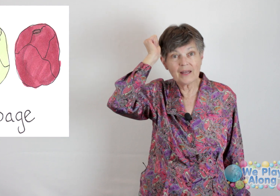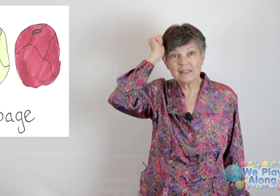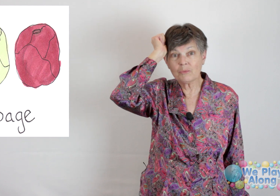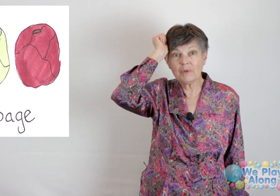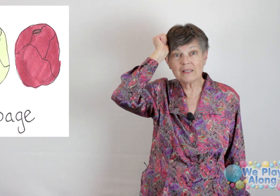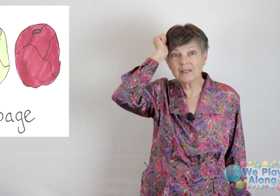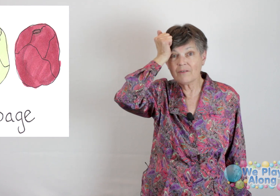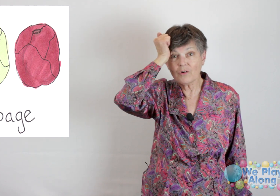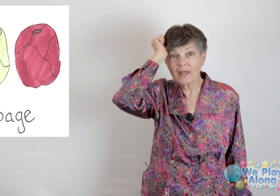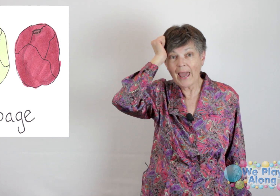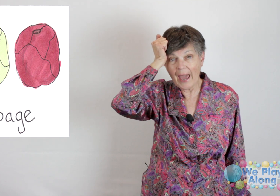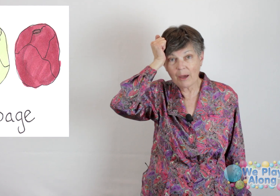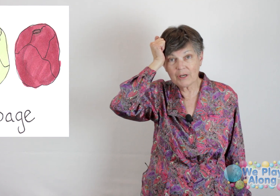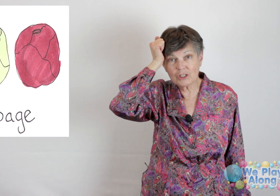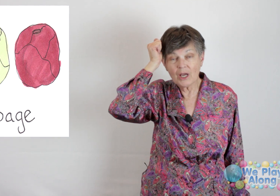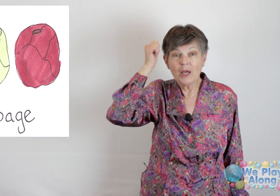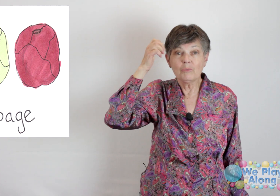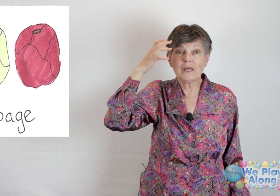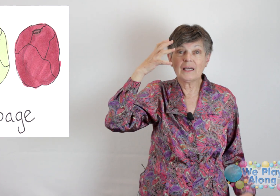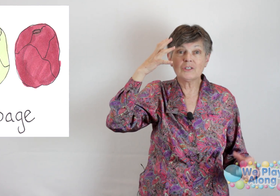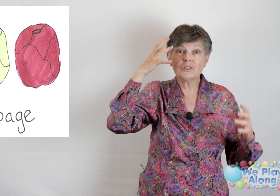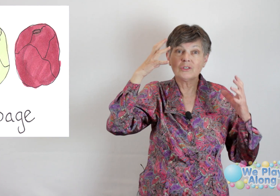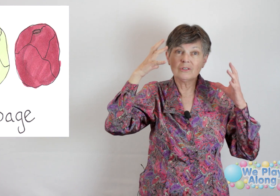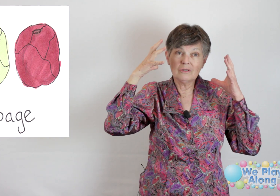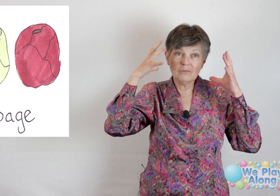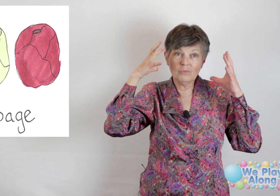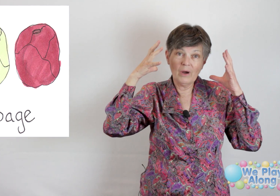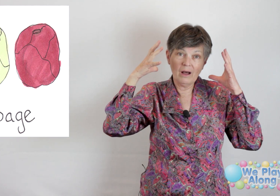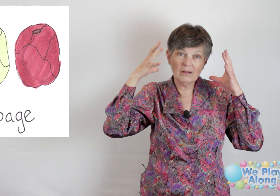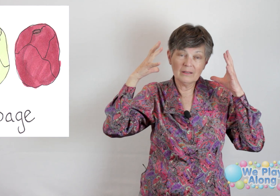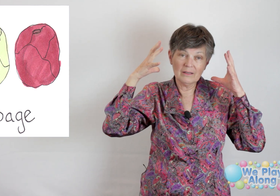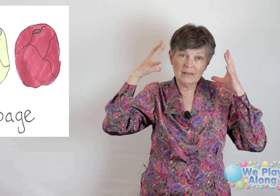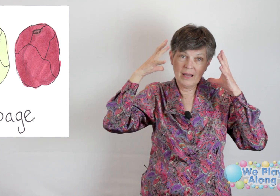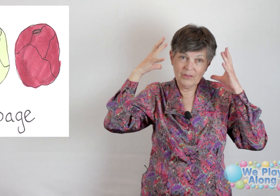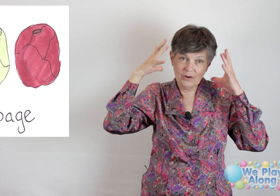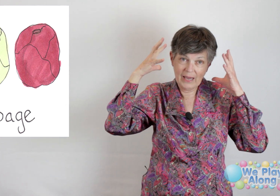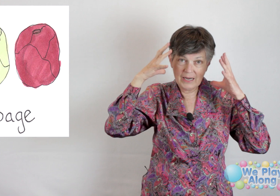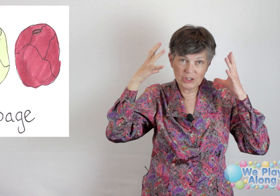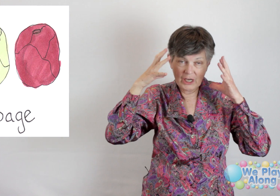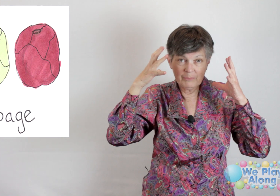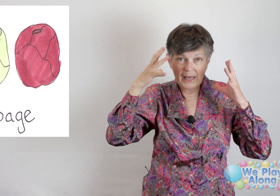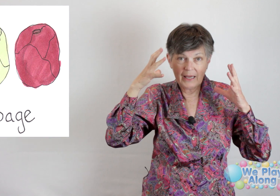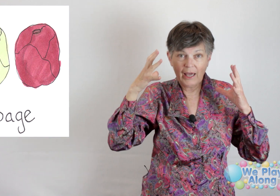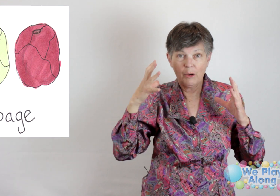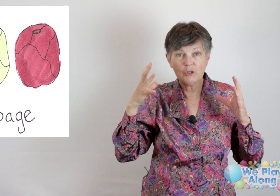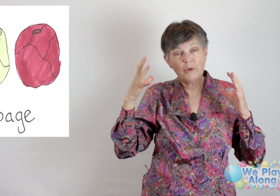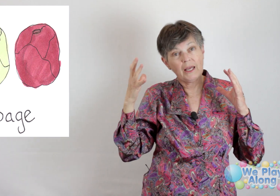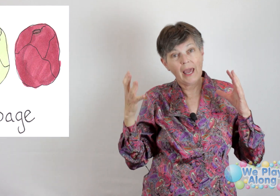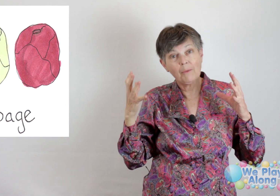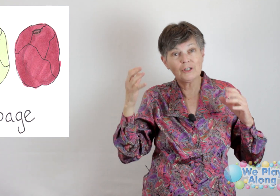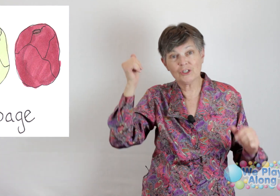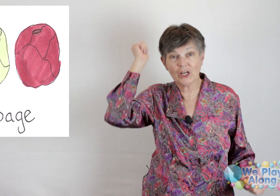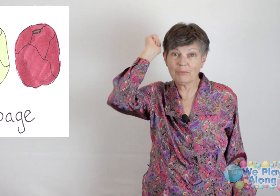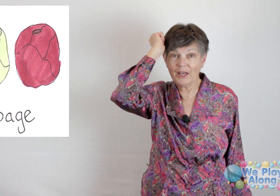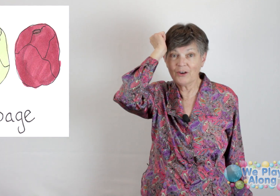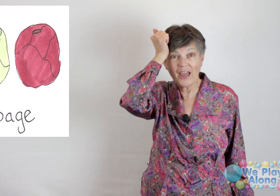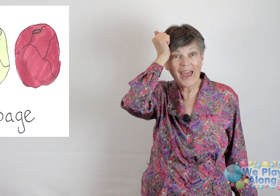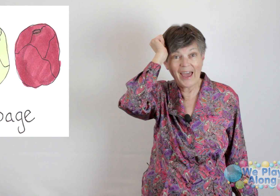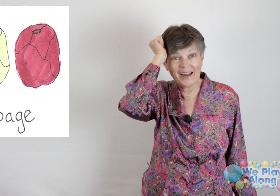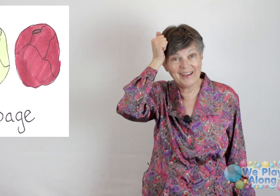Okay, this would be the sign for cabbage, because, well, not that your head is shaped like a cabbage, but a cabbage is shaped like your head.